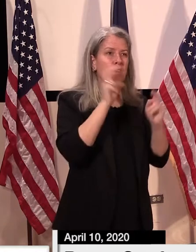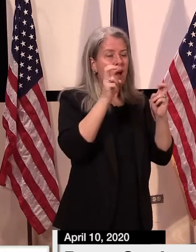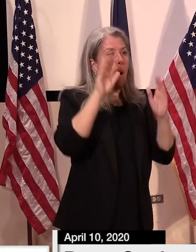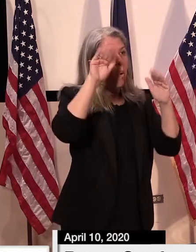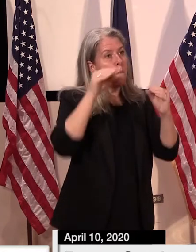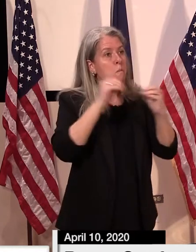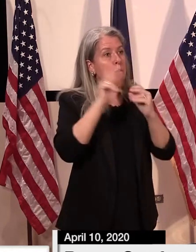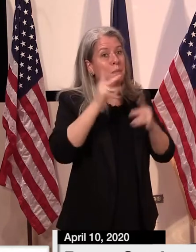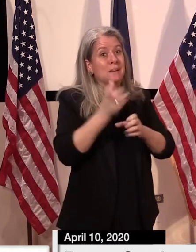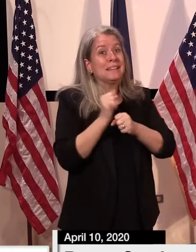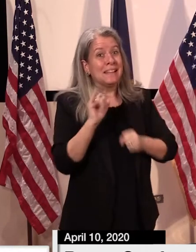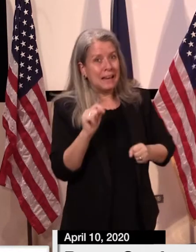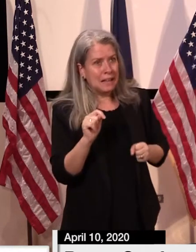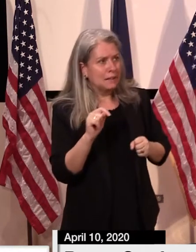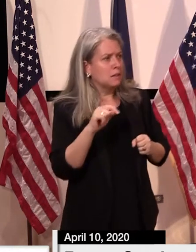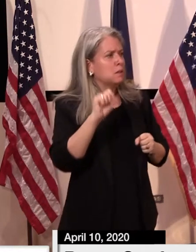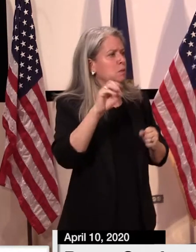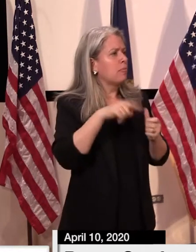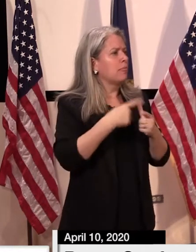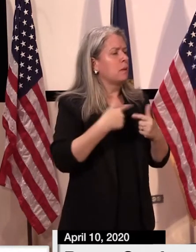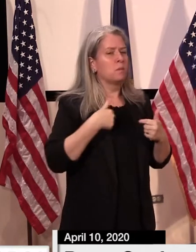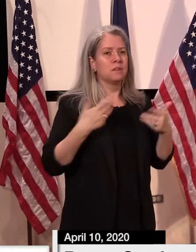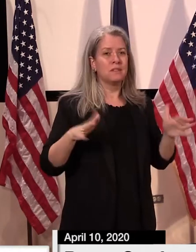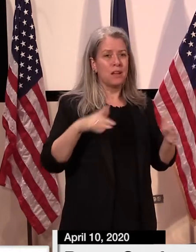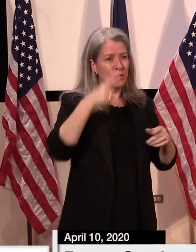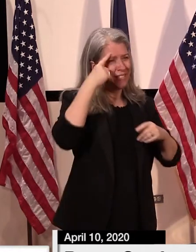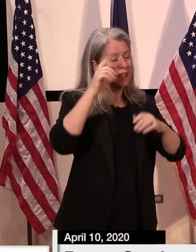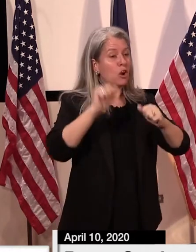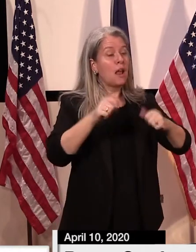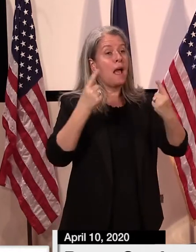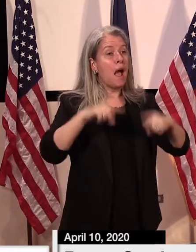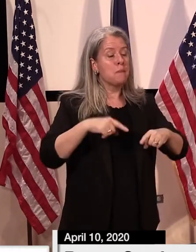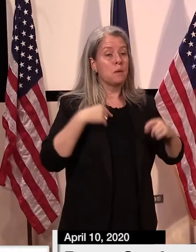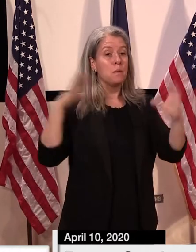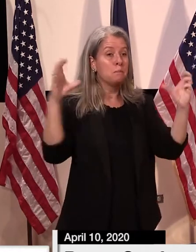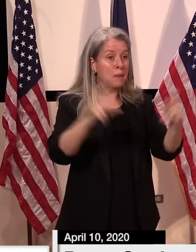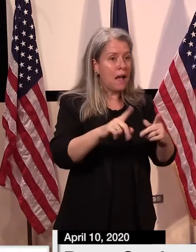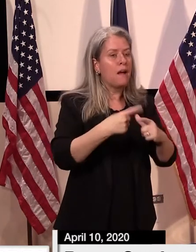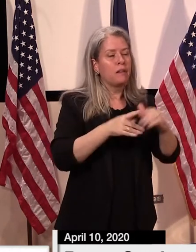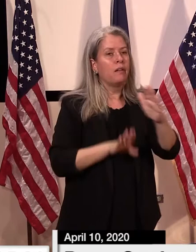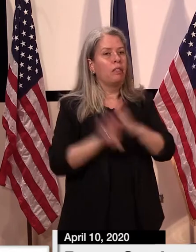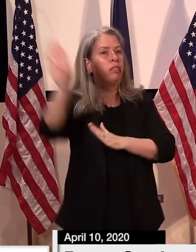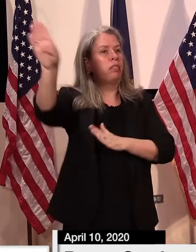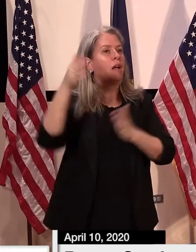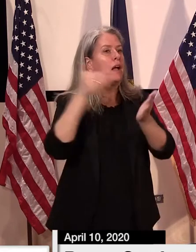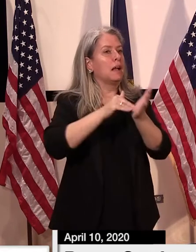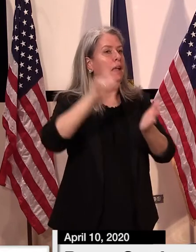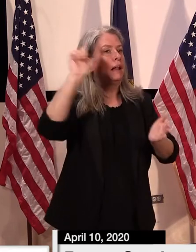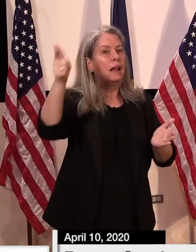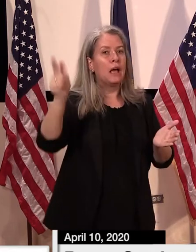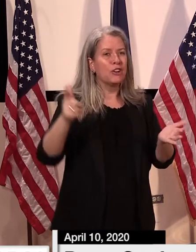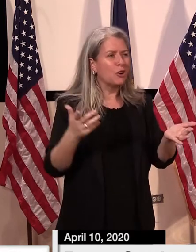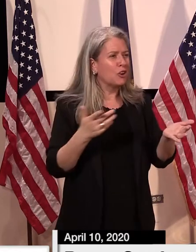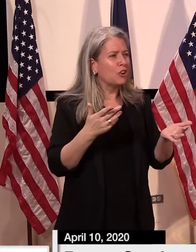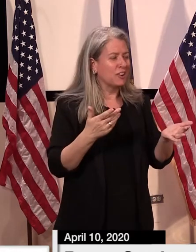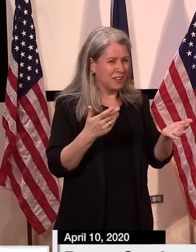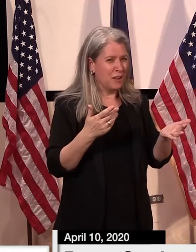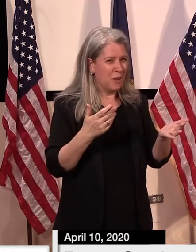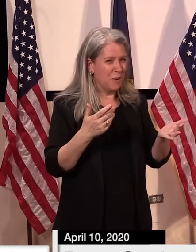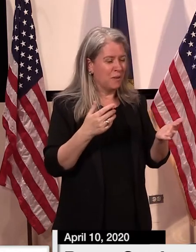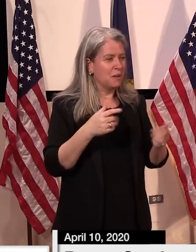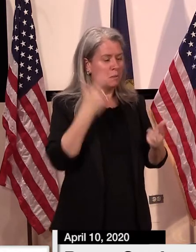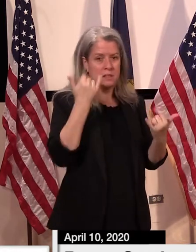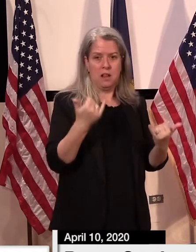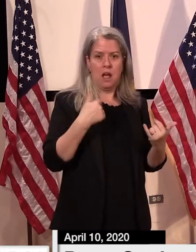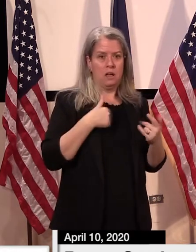inevitably comes back, and that we might surge when we then aren't ready for it? Yeah, I'm going to let Dr. Levine answer that because some of